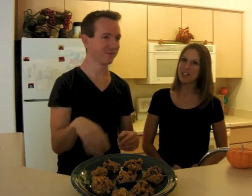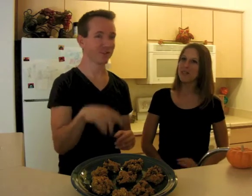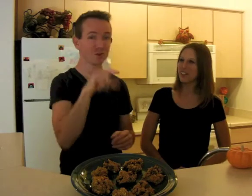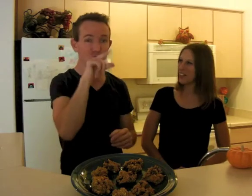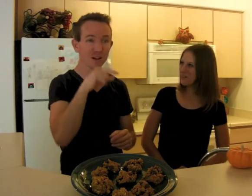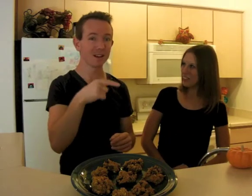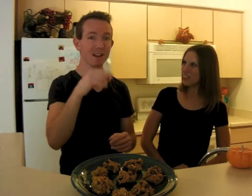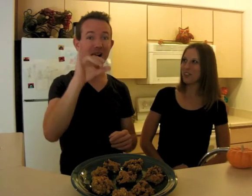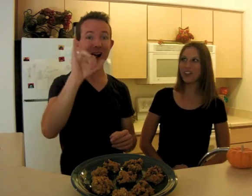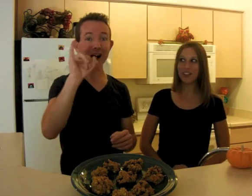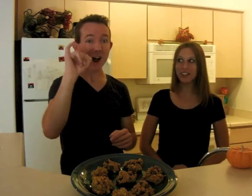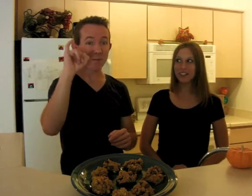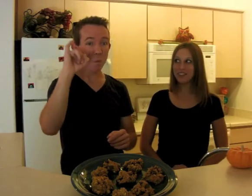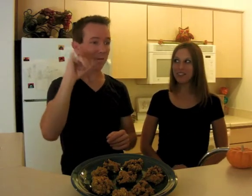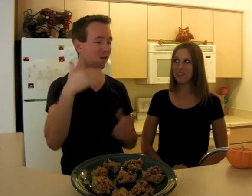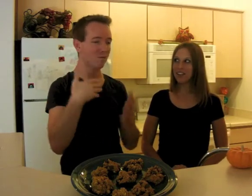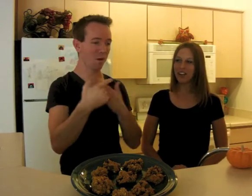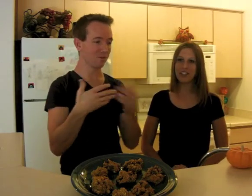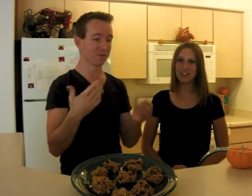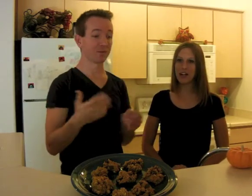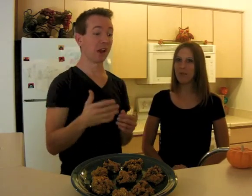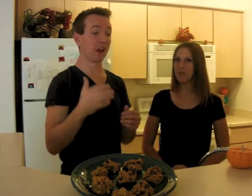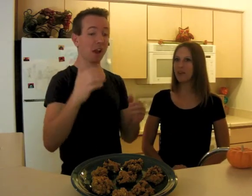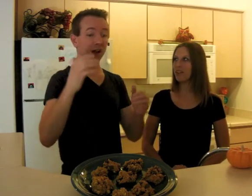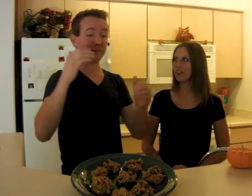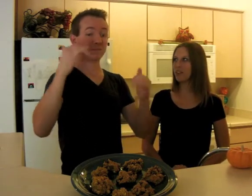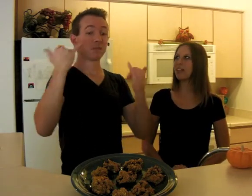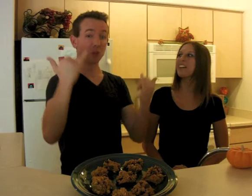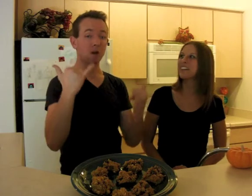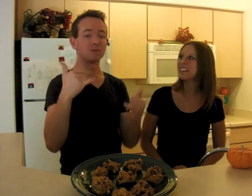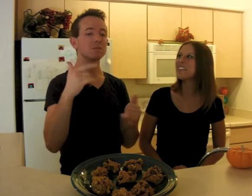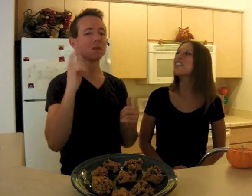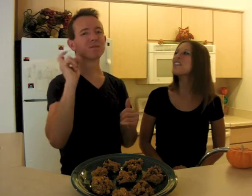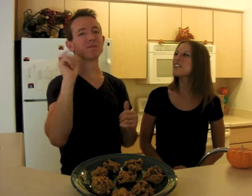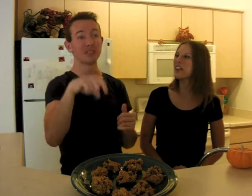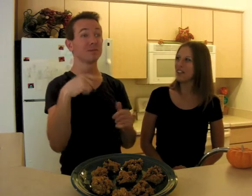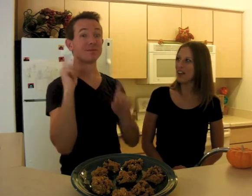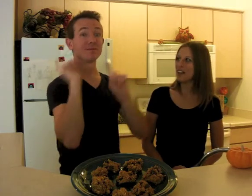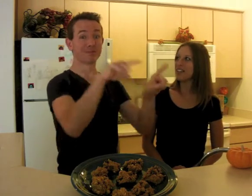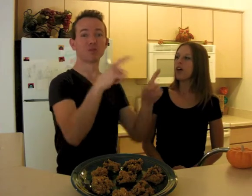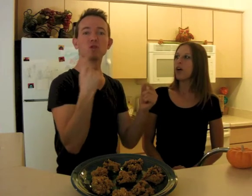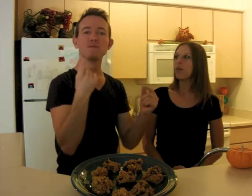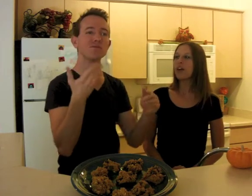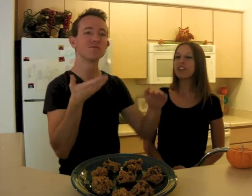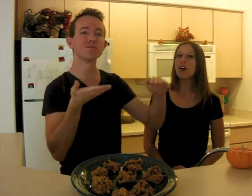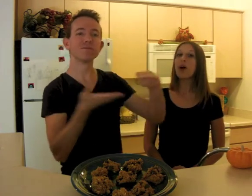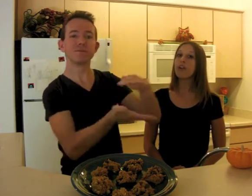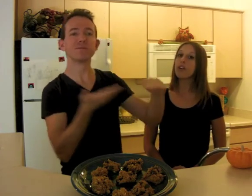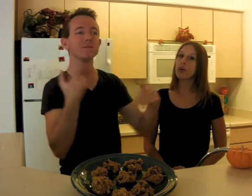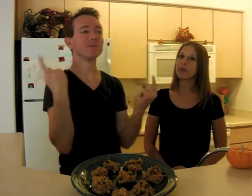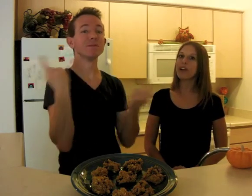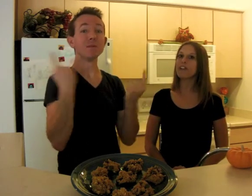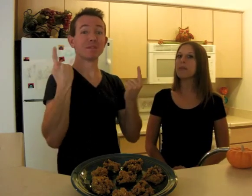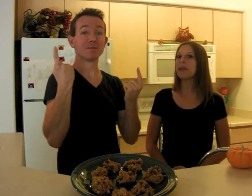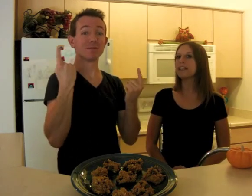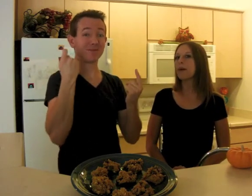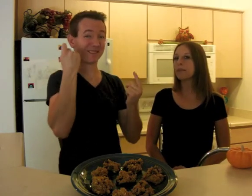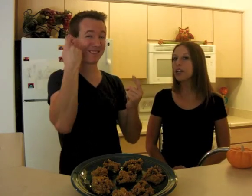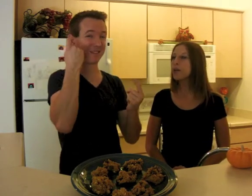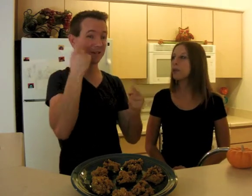Facebook, yep, Twitter, Instagram, whatever. So anyways, we have to go and of course we have to bake something